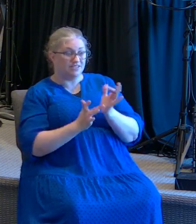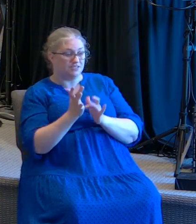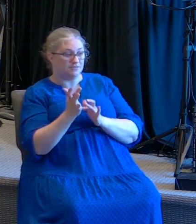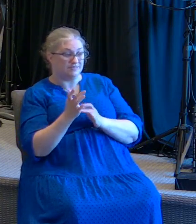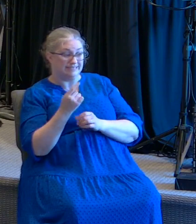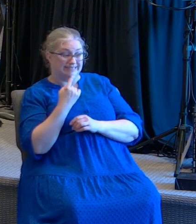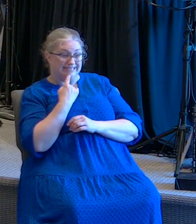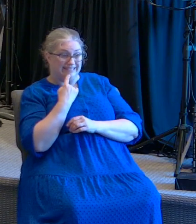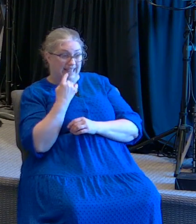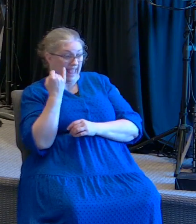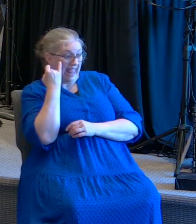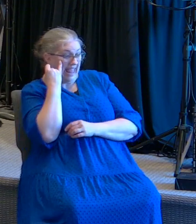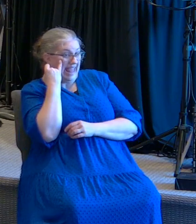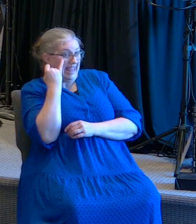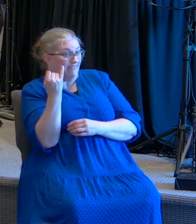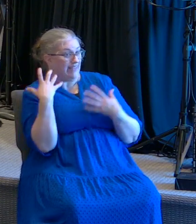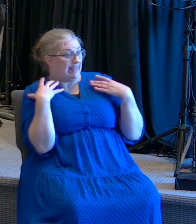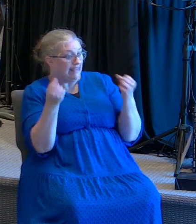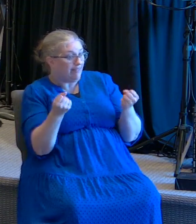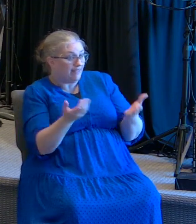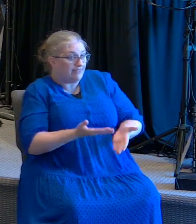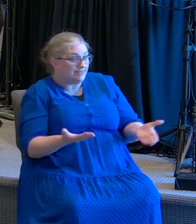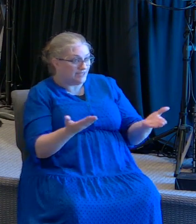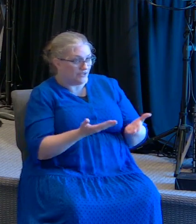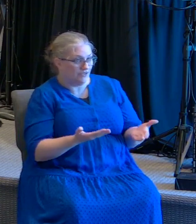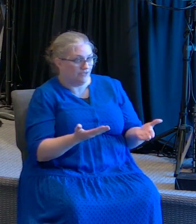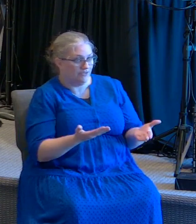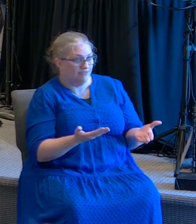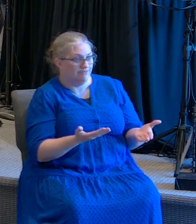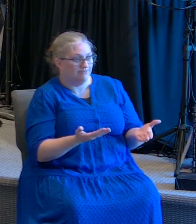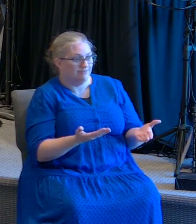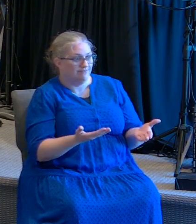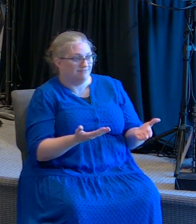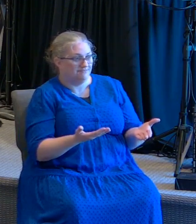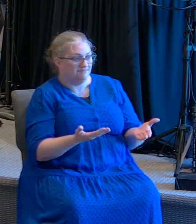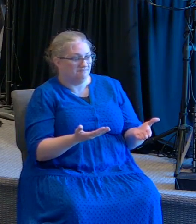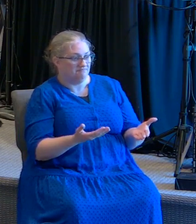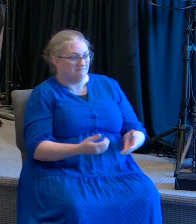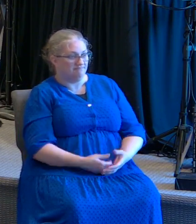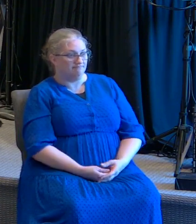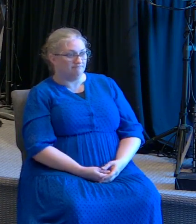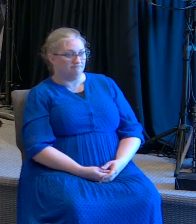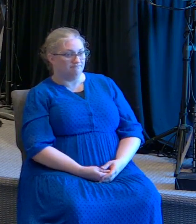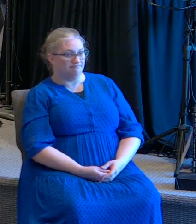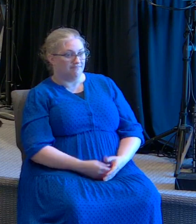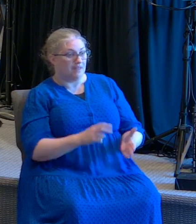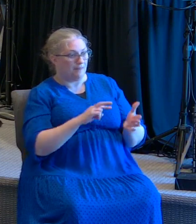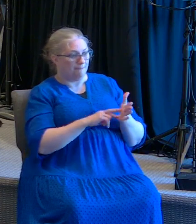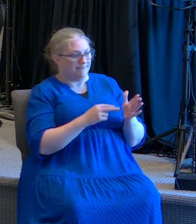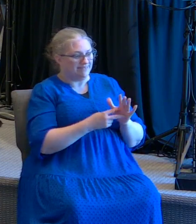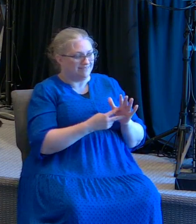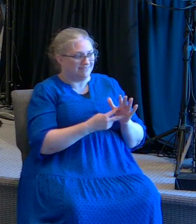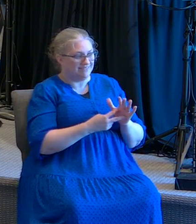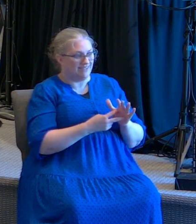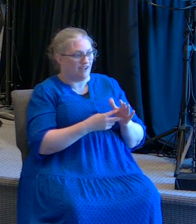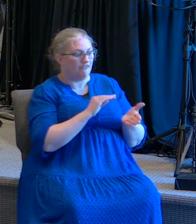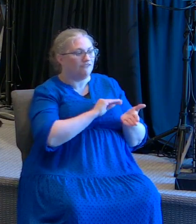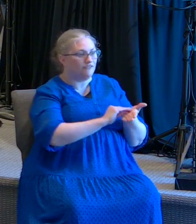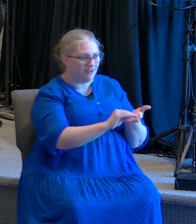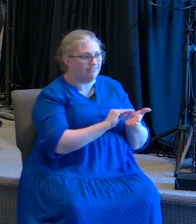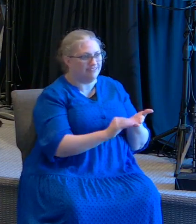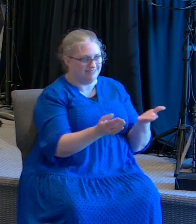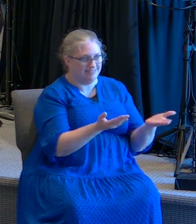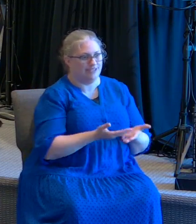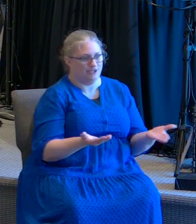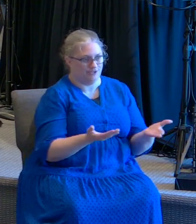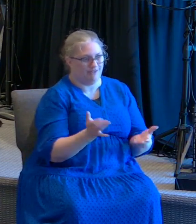healing's in the room. Él estaba diciendo. Si va a haber sanidad en el cuarto. Then divine forgiveness is